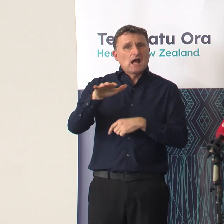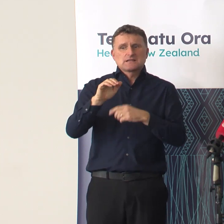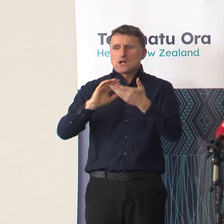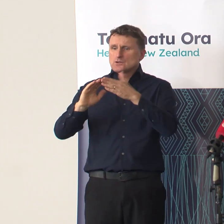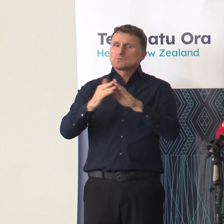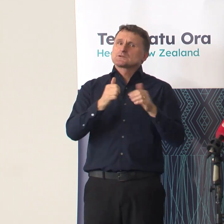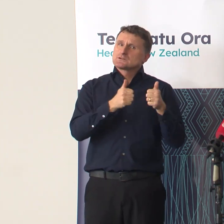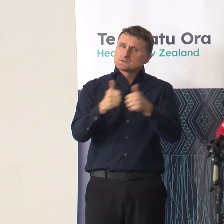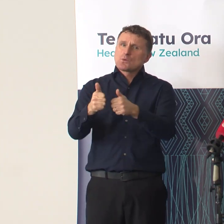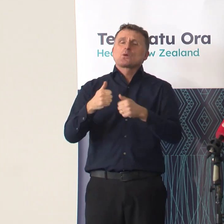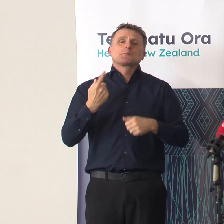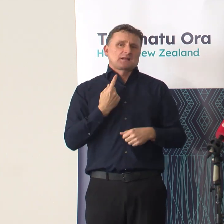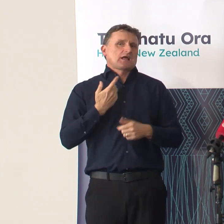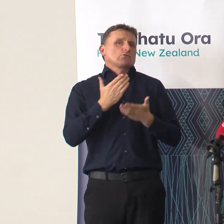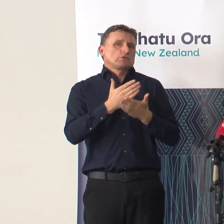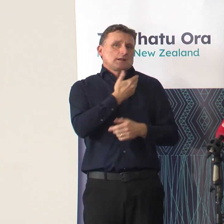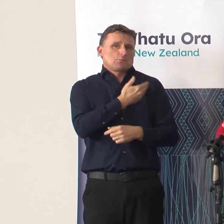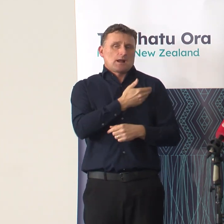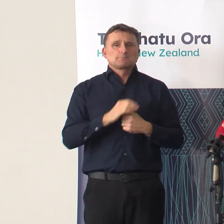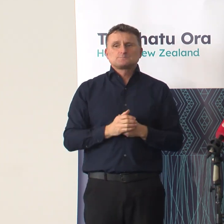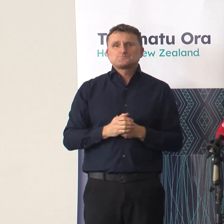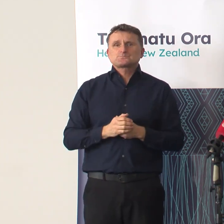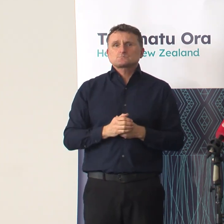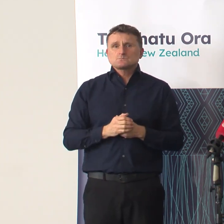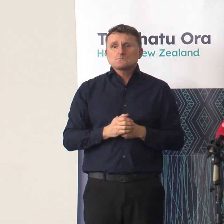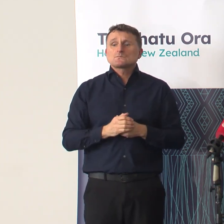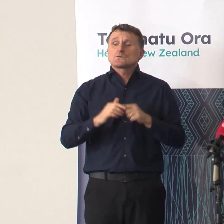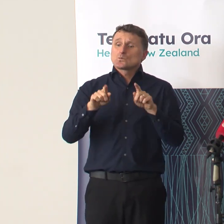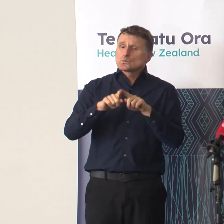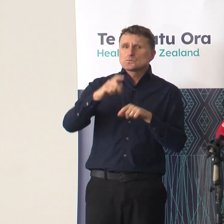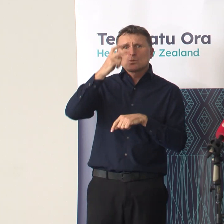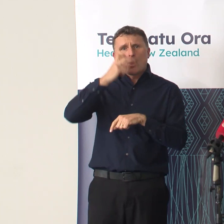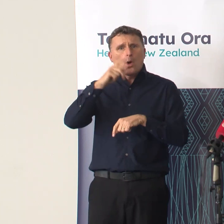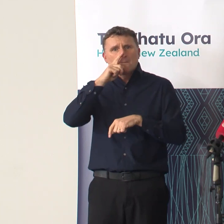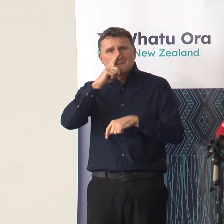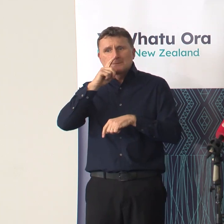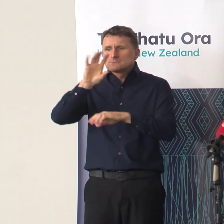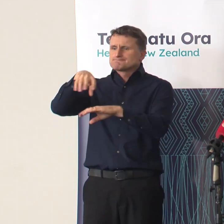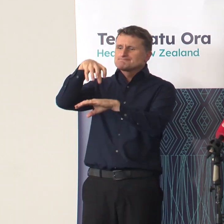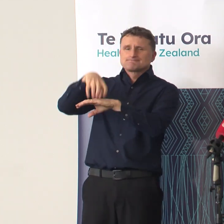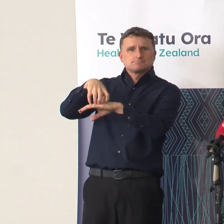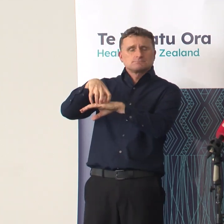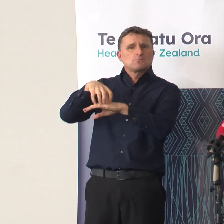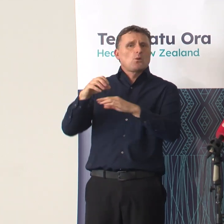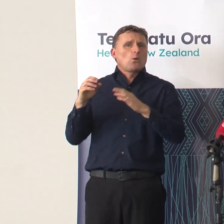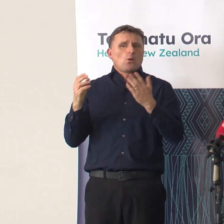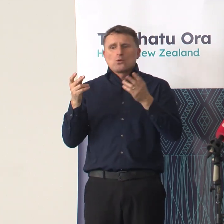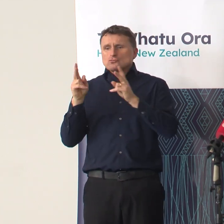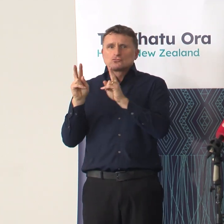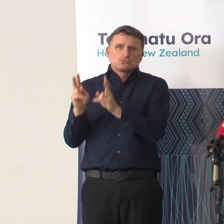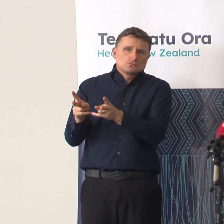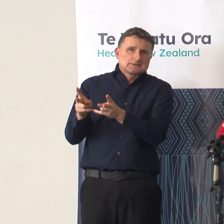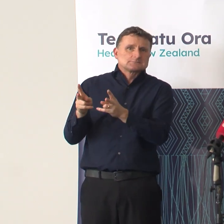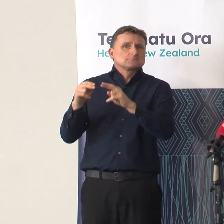I've seen us supporting our partners in aged residential care. I've seen GPs and practice nurses being incredibly